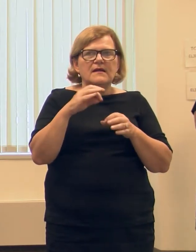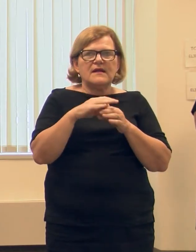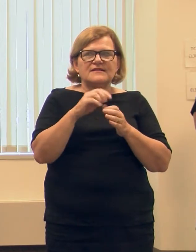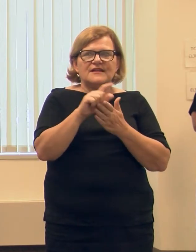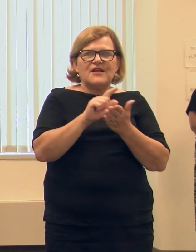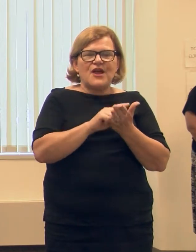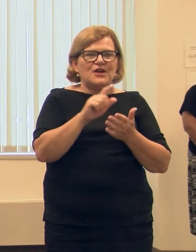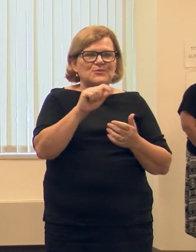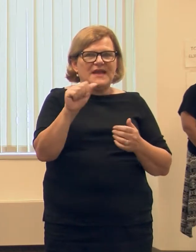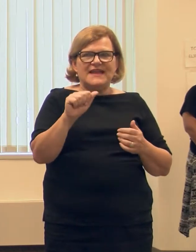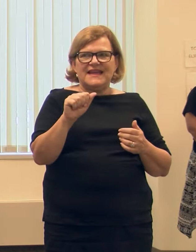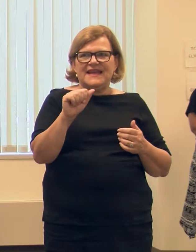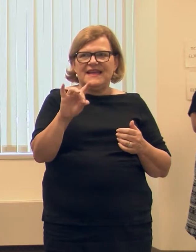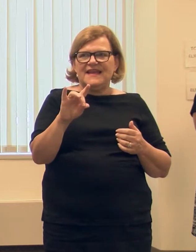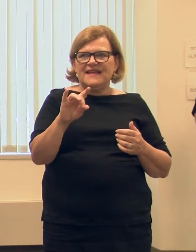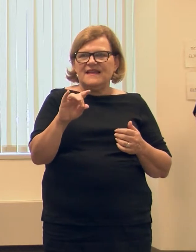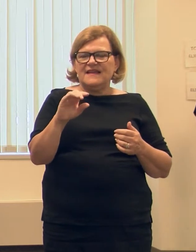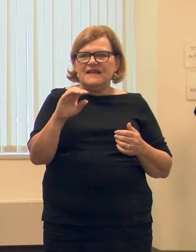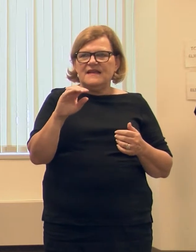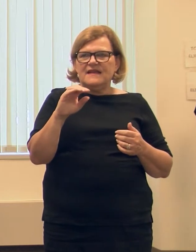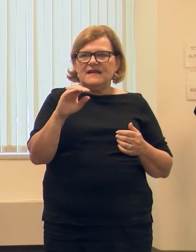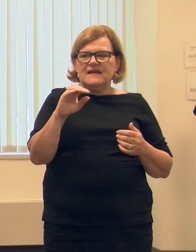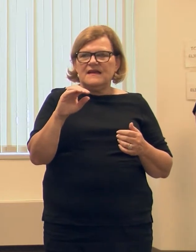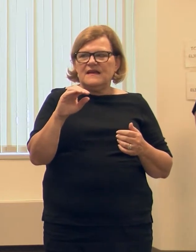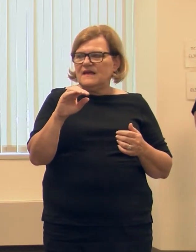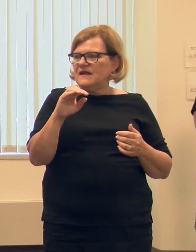on 2018. Okay.